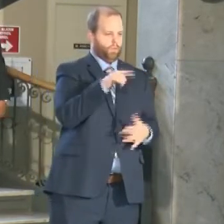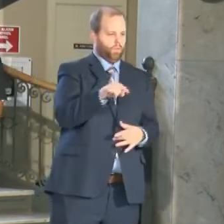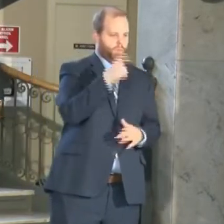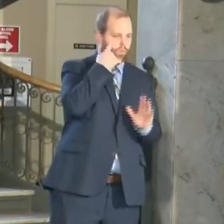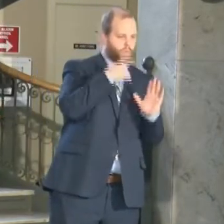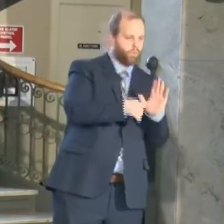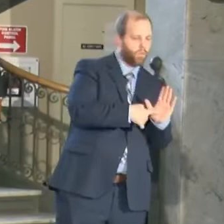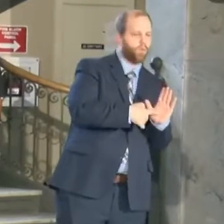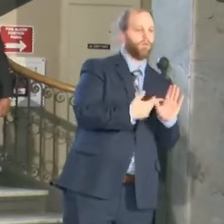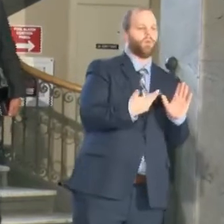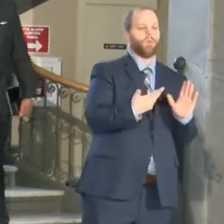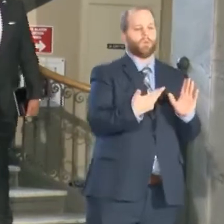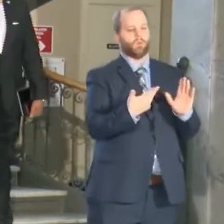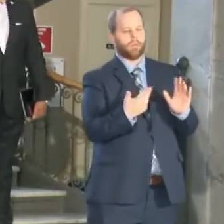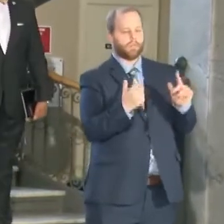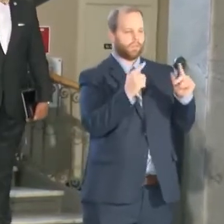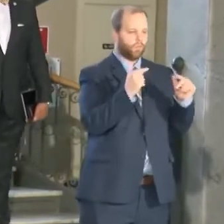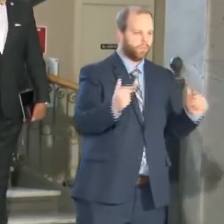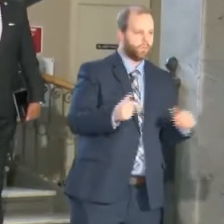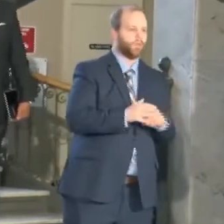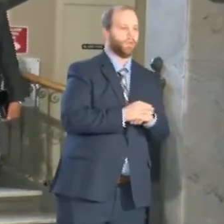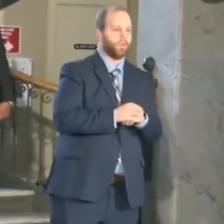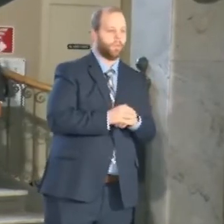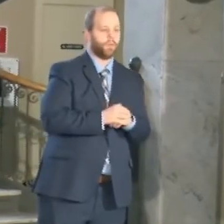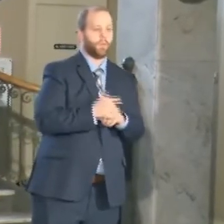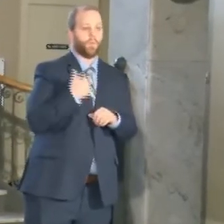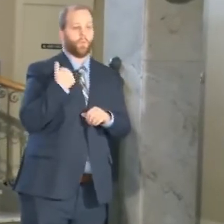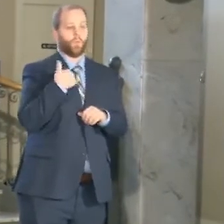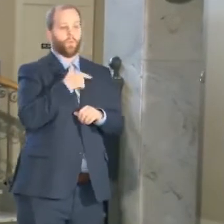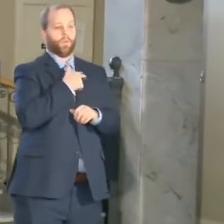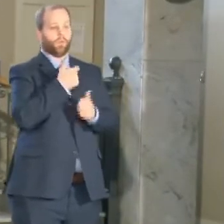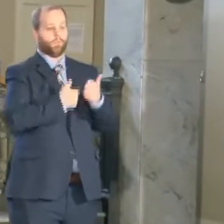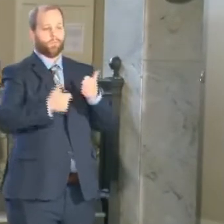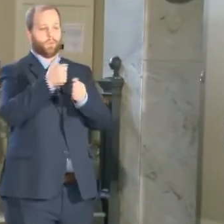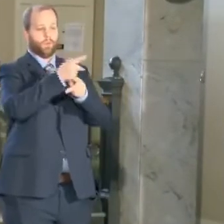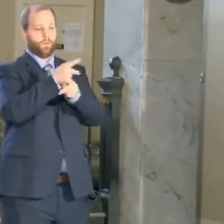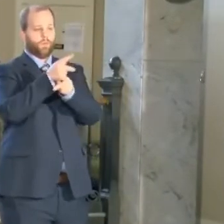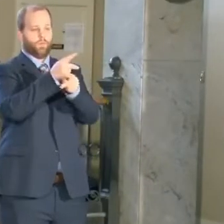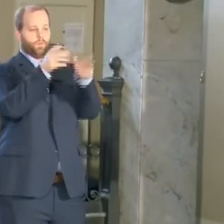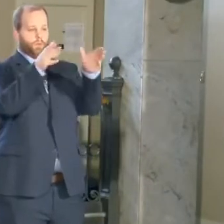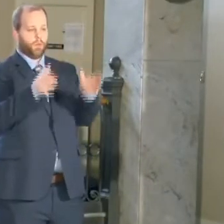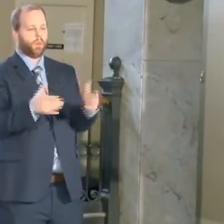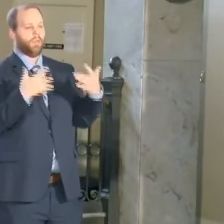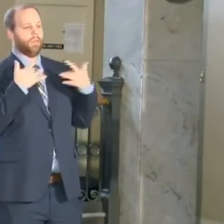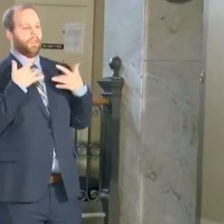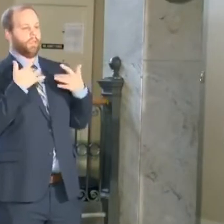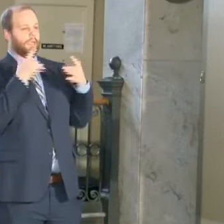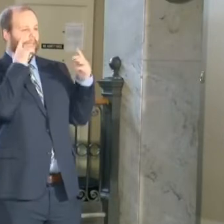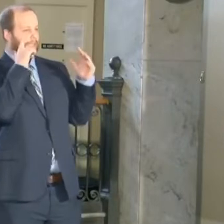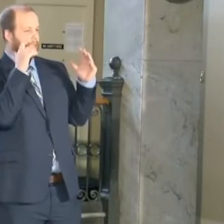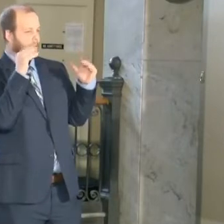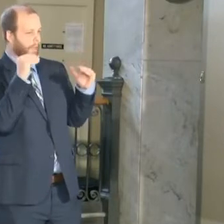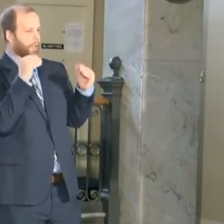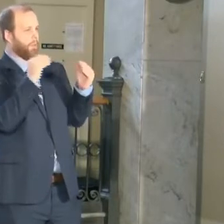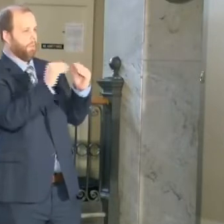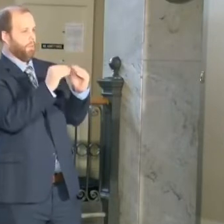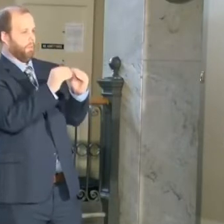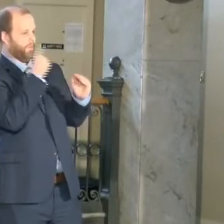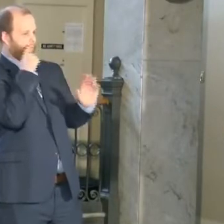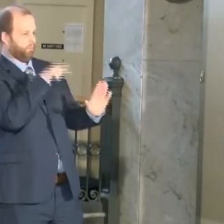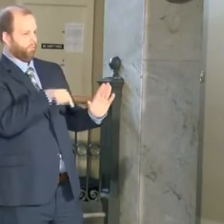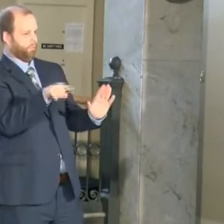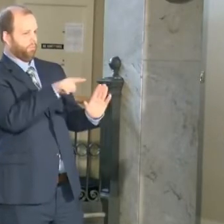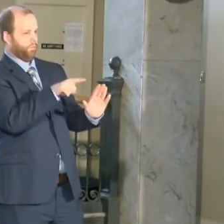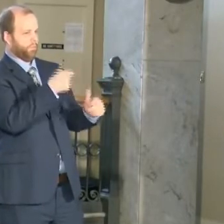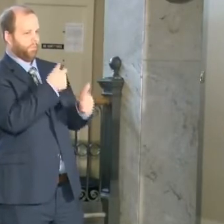supervisors are expecting more from their officers. I'm expecting more. citizens are expecting more from me. I'm